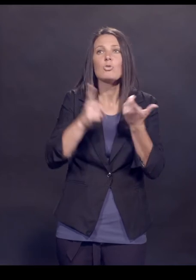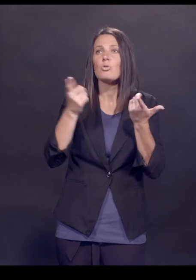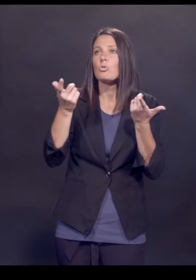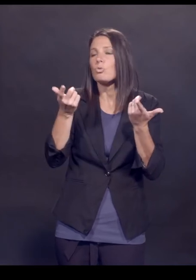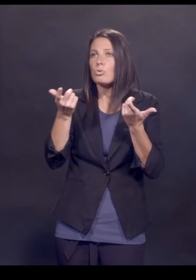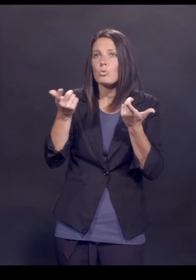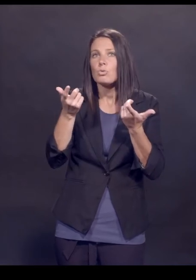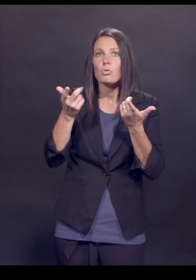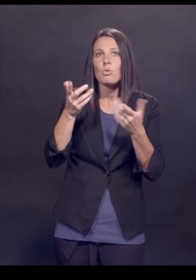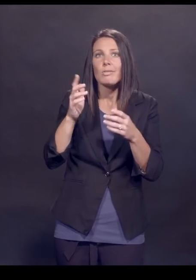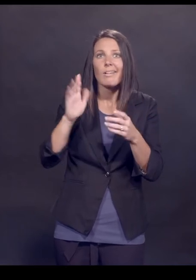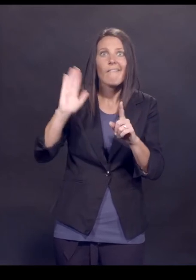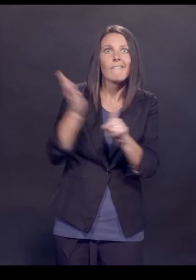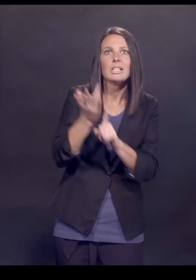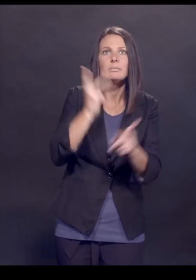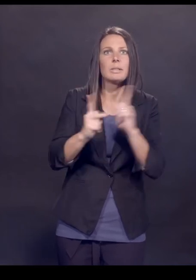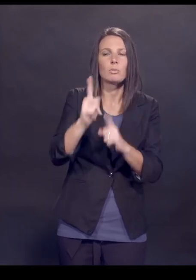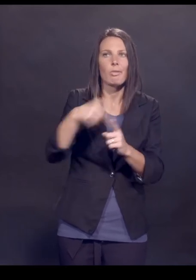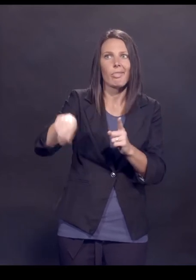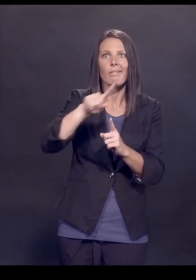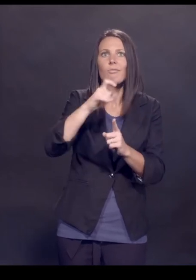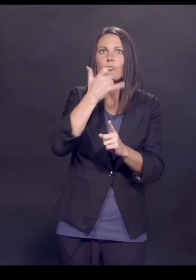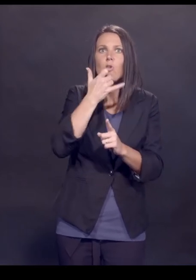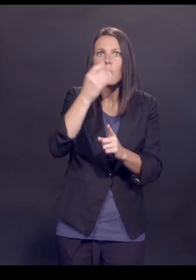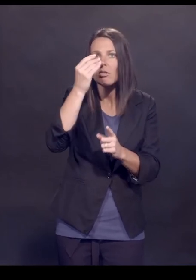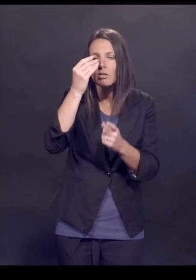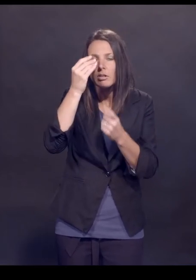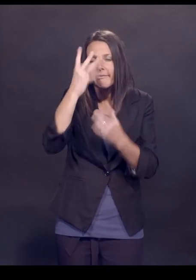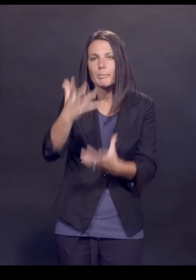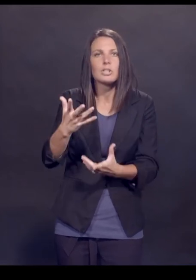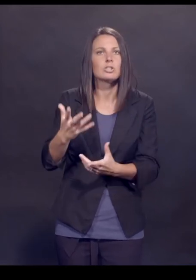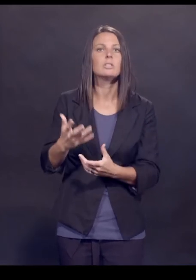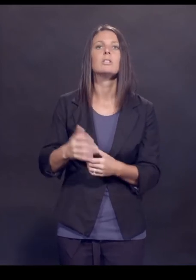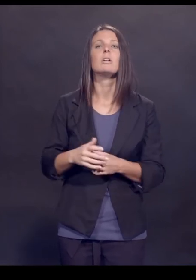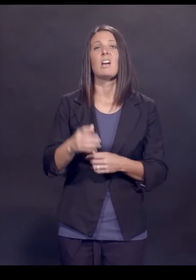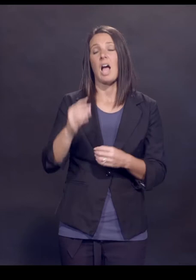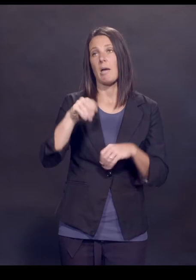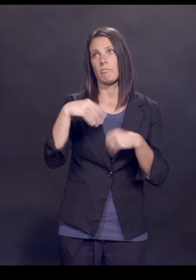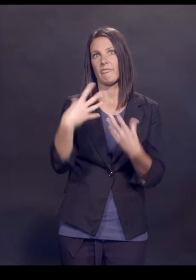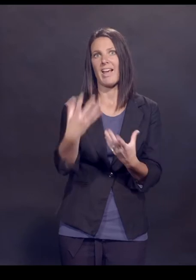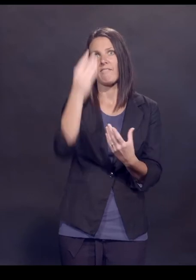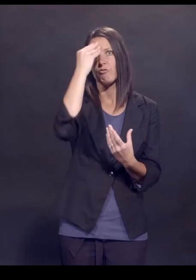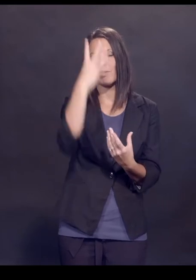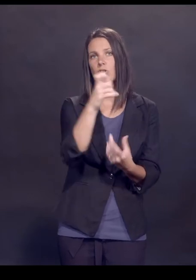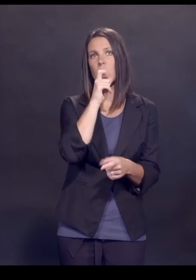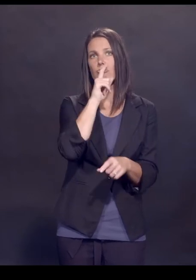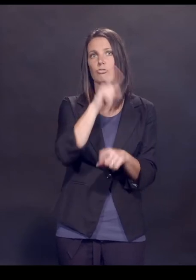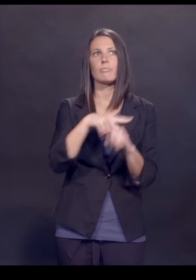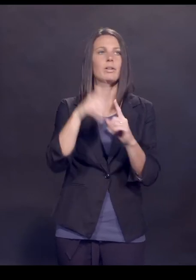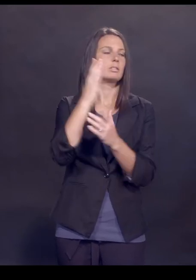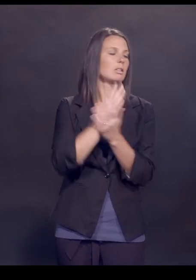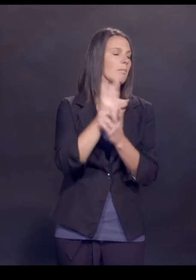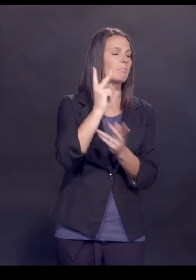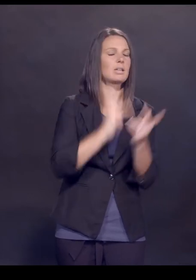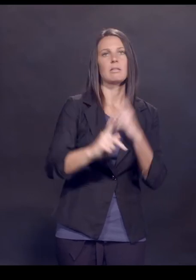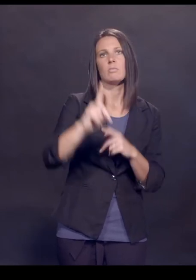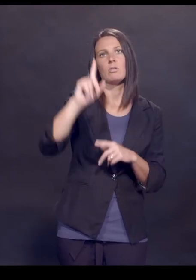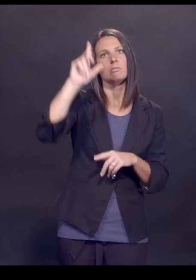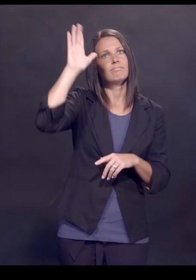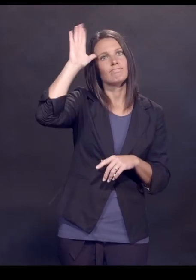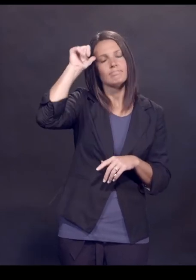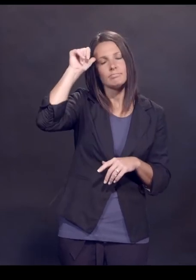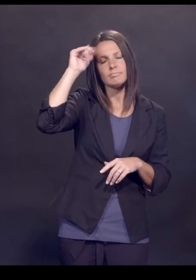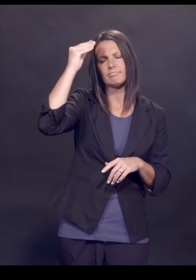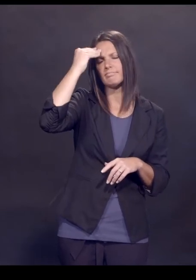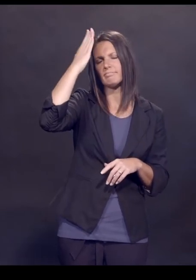bell. It is hard to unscare people. So now I've given you information why this isn't true, but still some people, you have this in their head